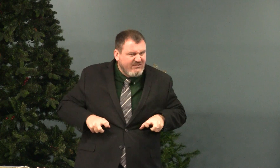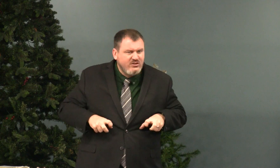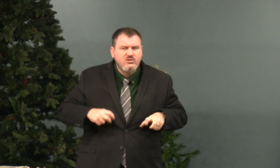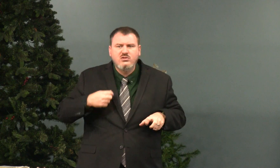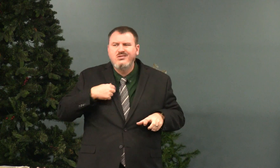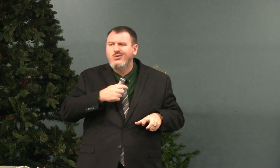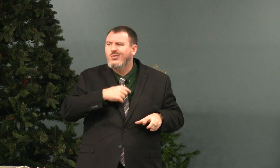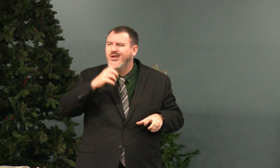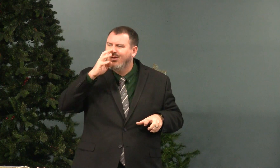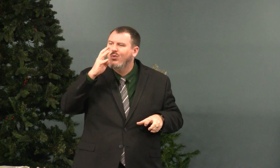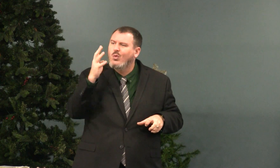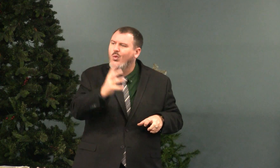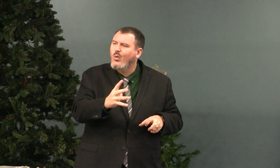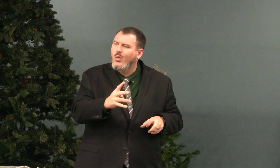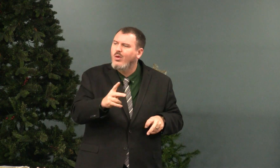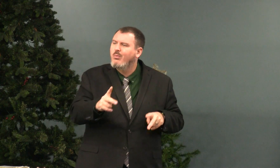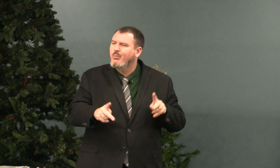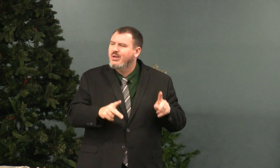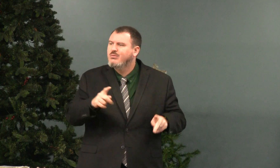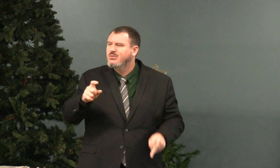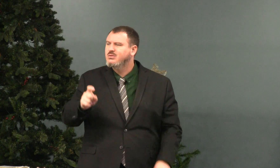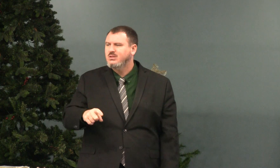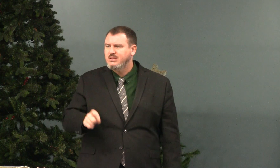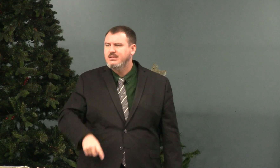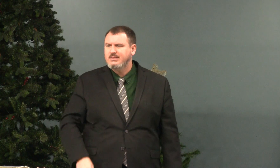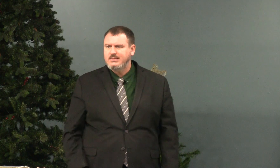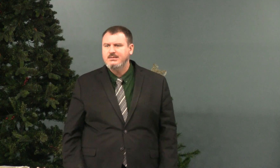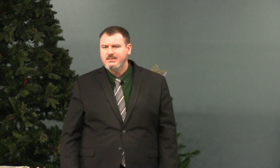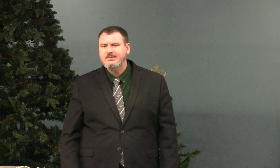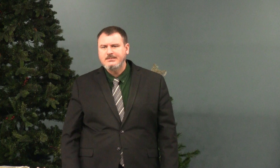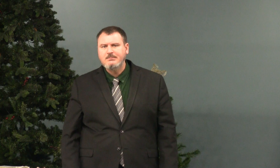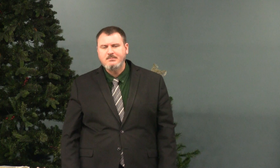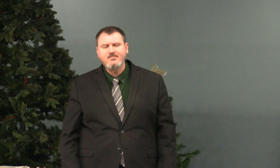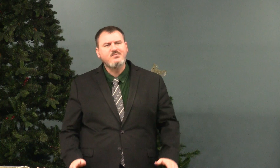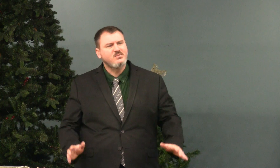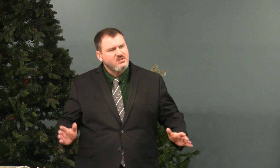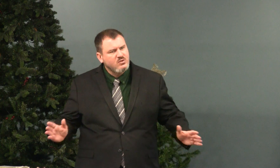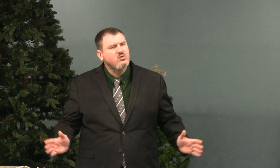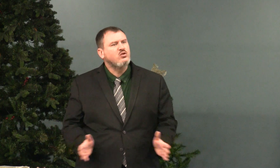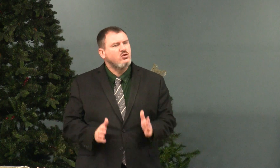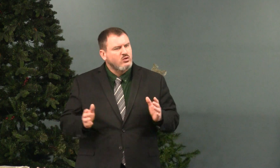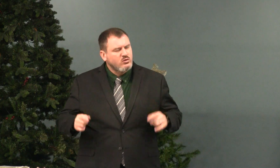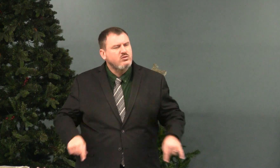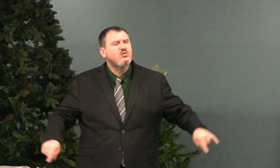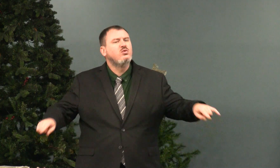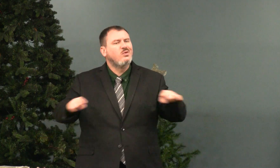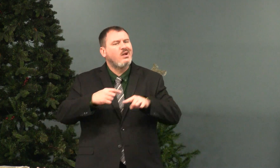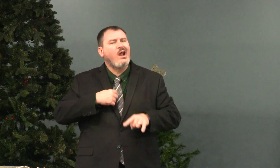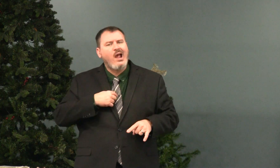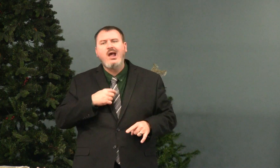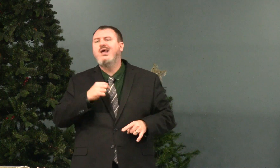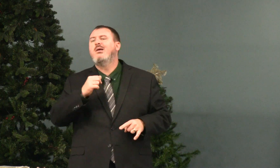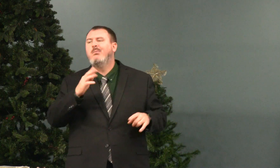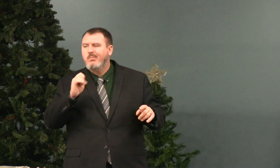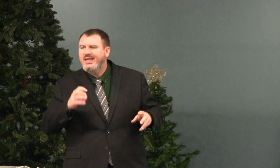and selfish that you neglect people in need. But I encourage you